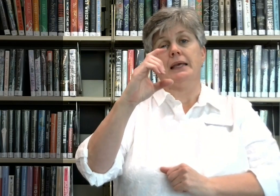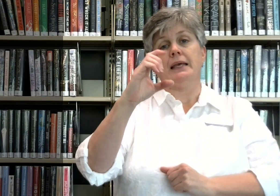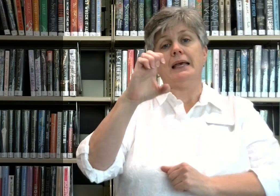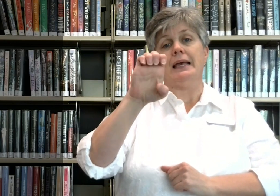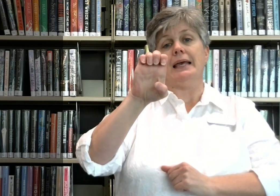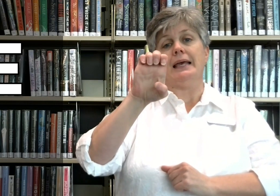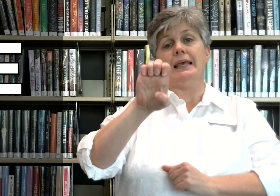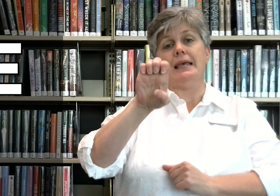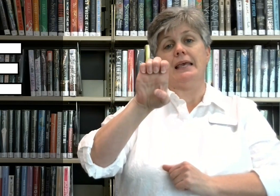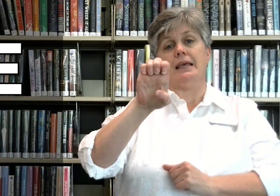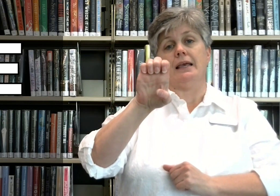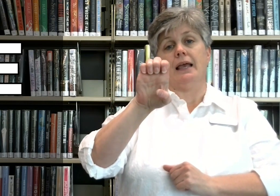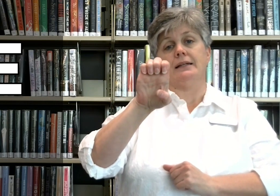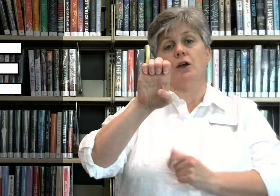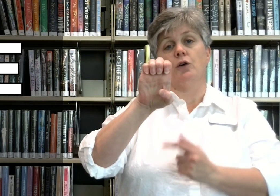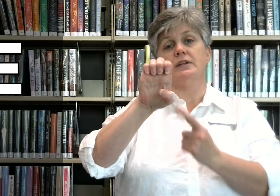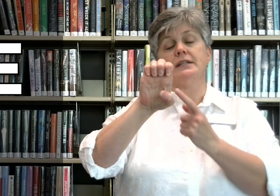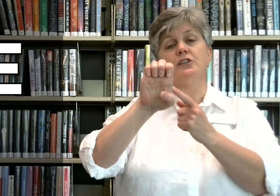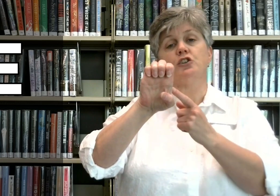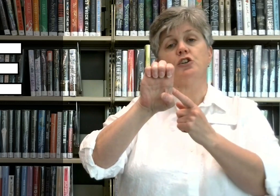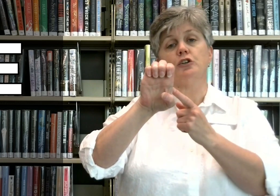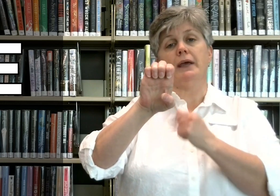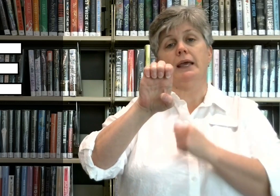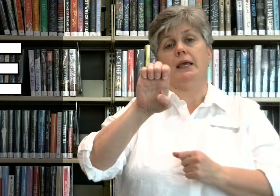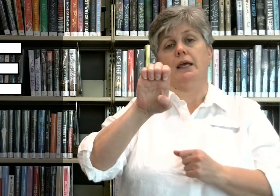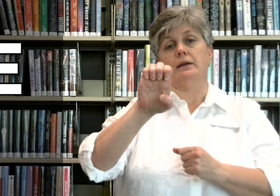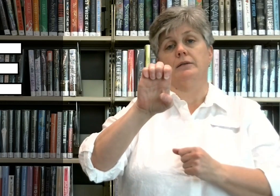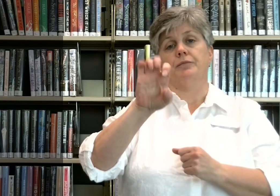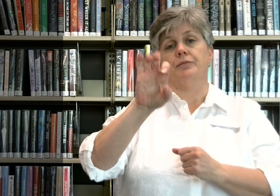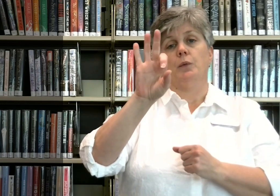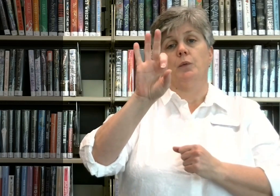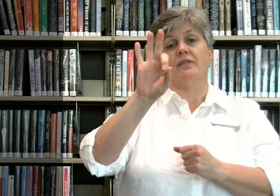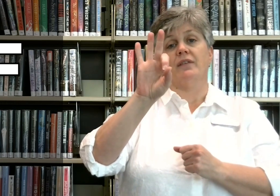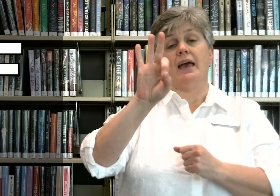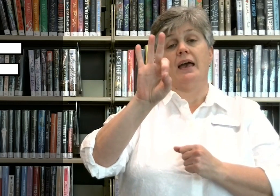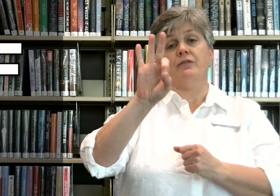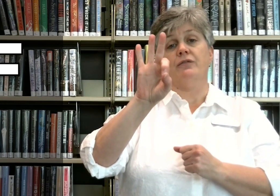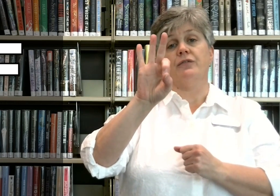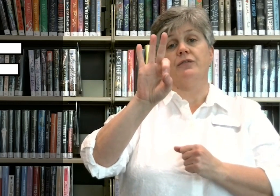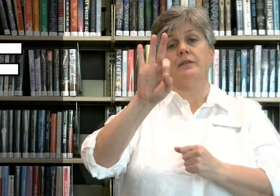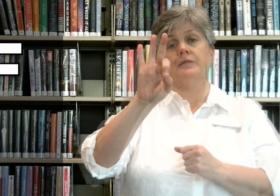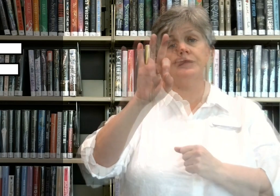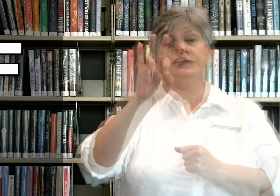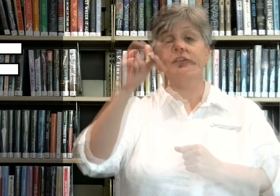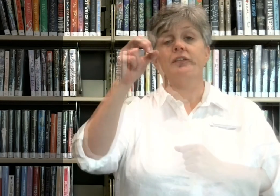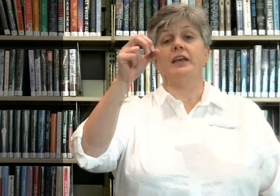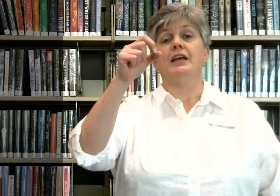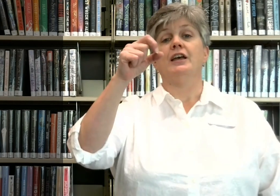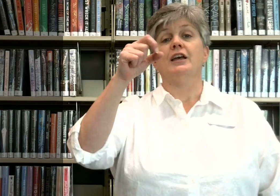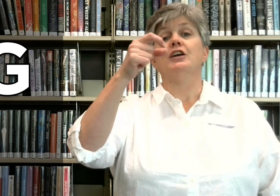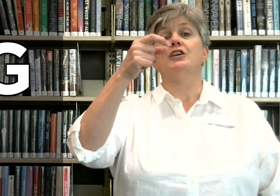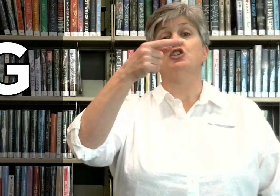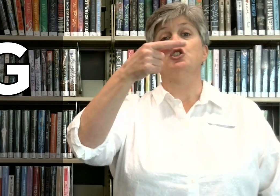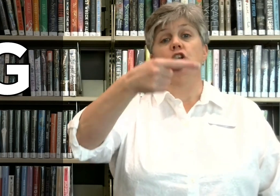E. And notice that I turned my hand. F, G,